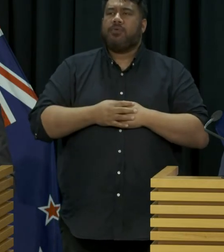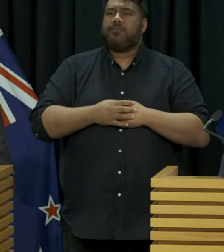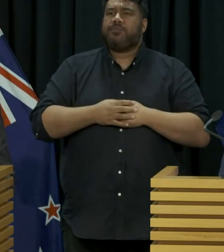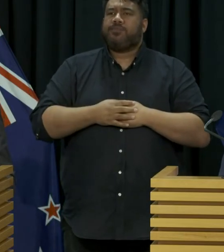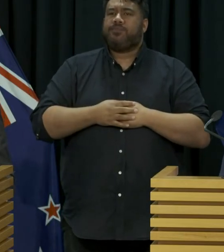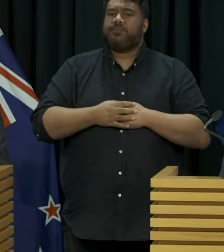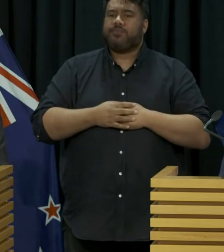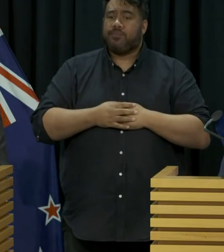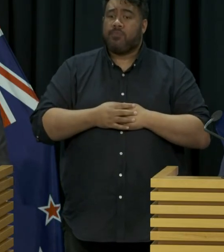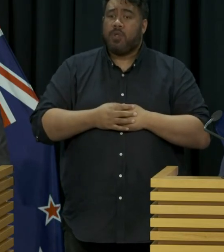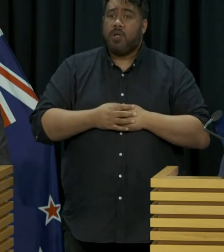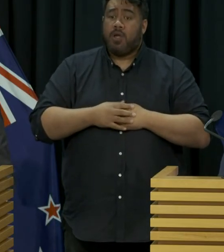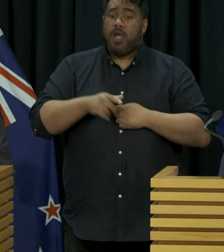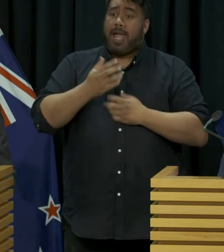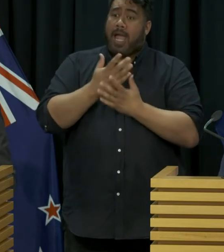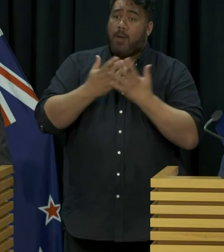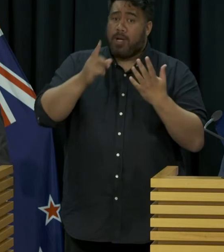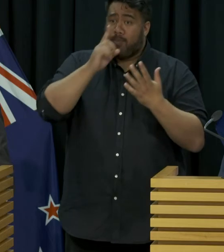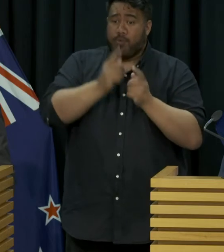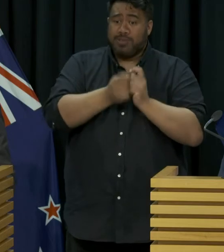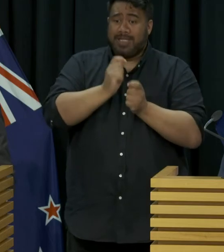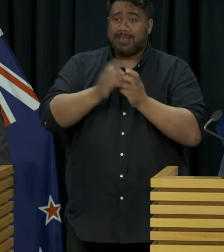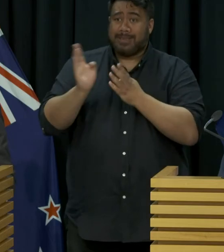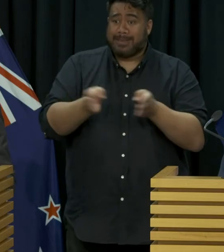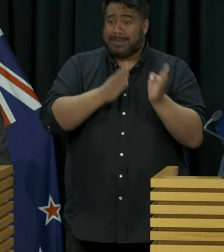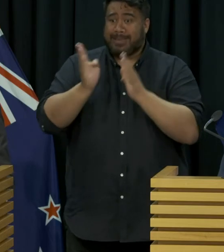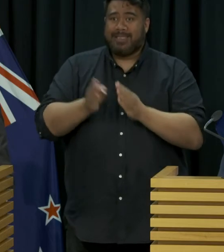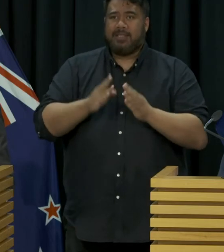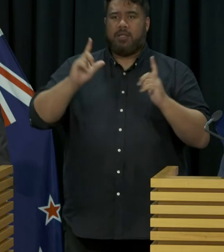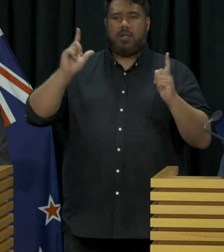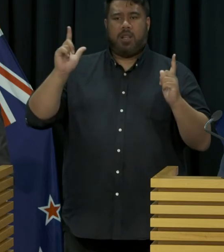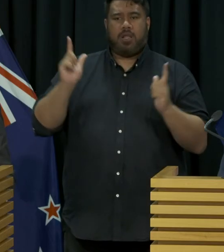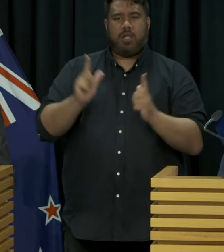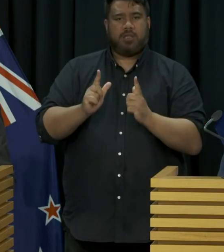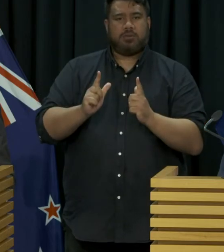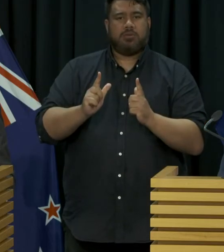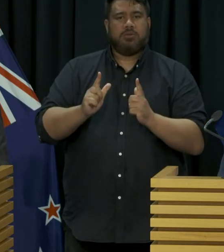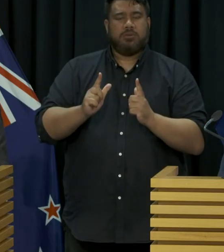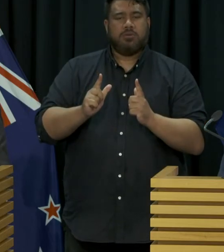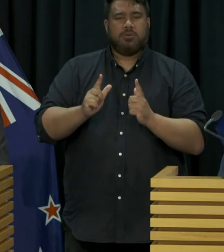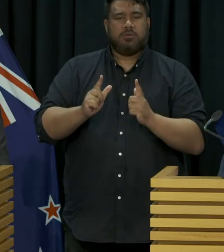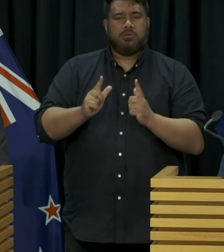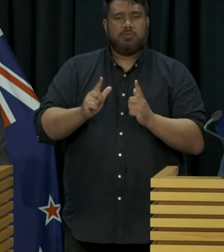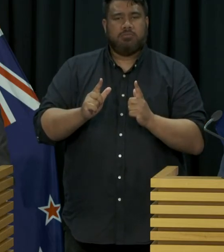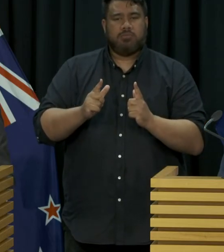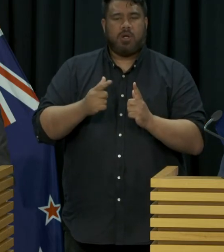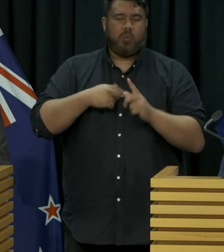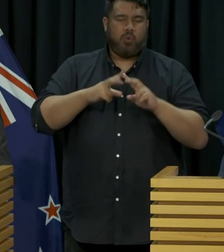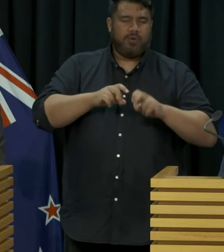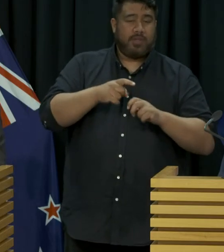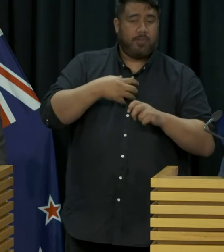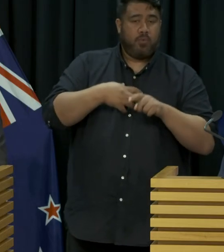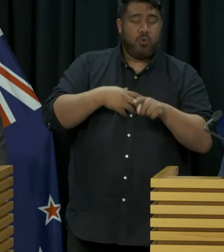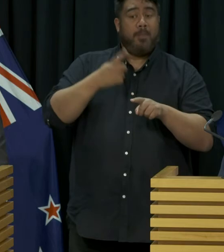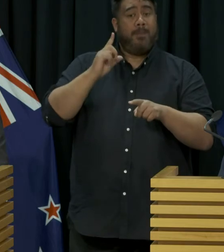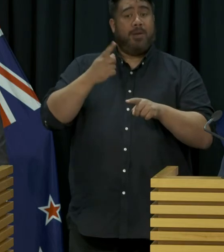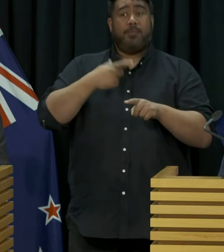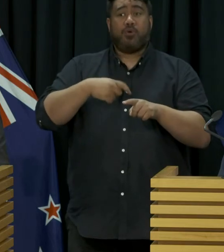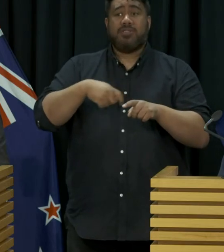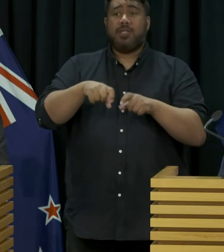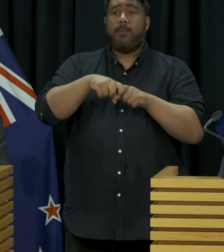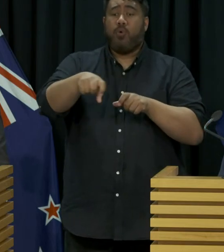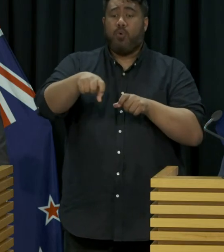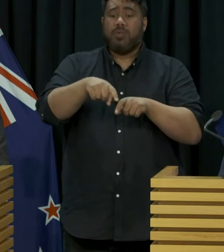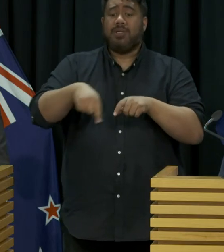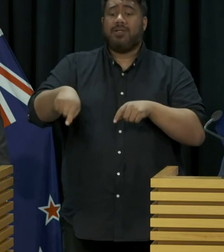has been reducing and one of the reasons, I've been looking very closely at that and one of the reasons for that is that the ports are